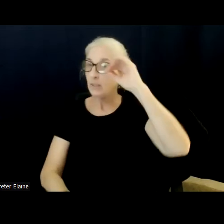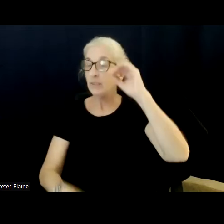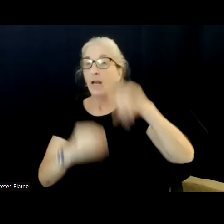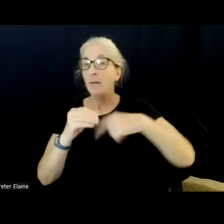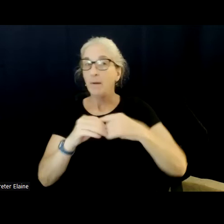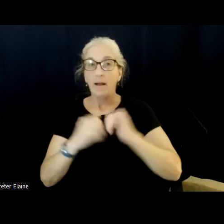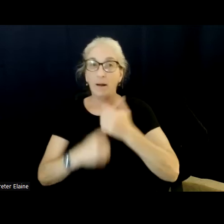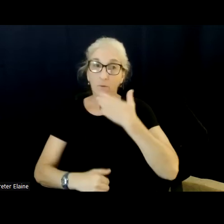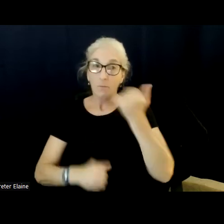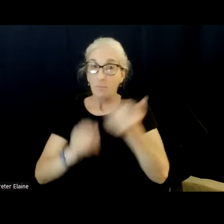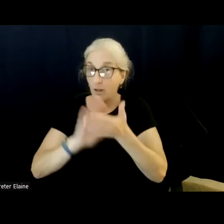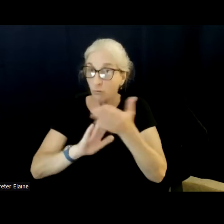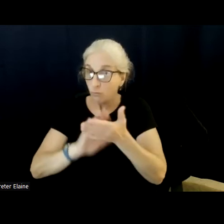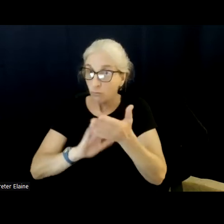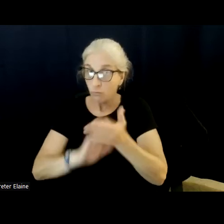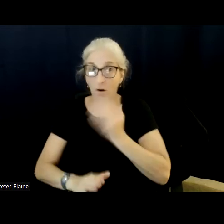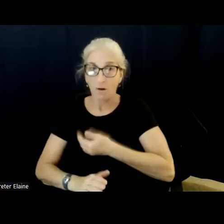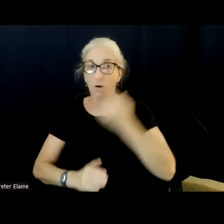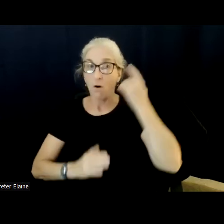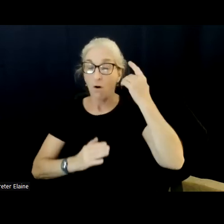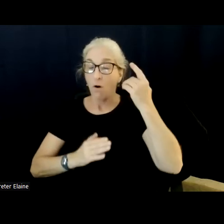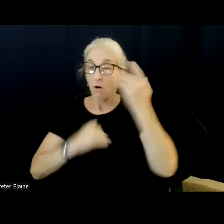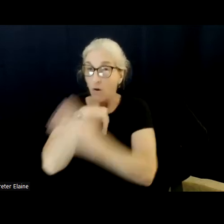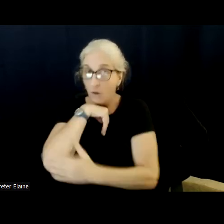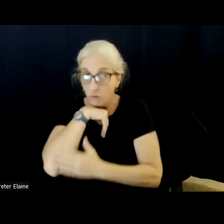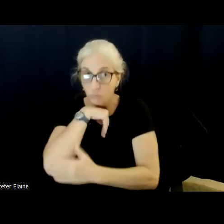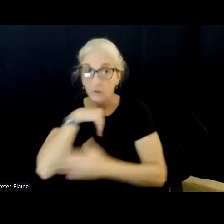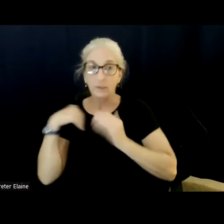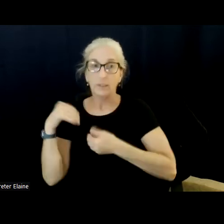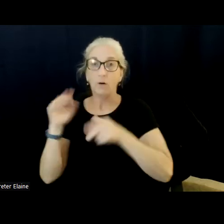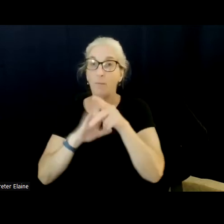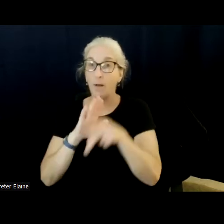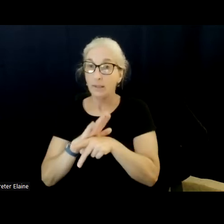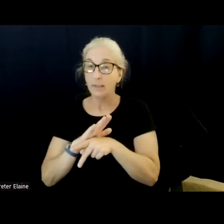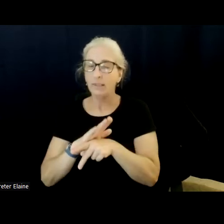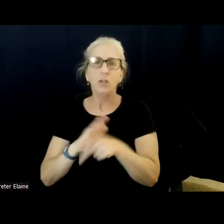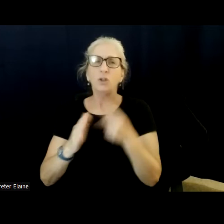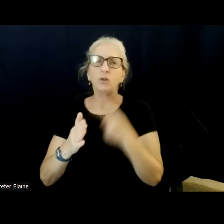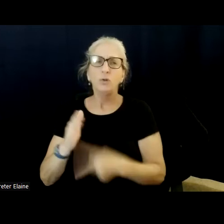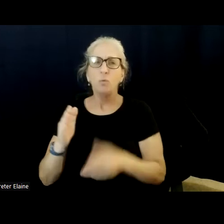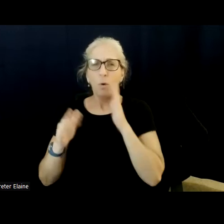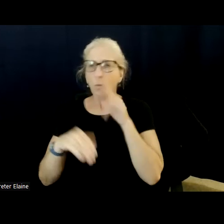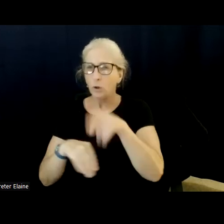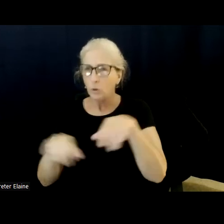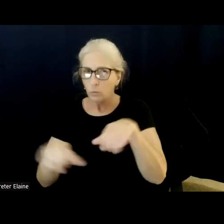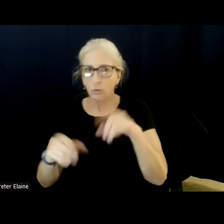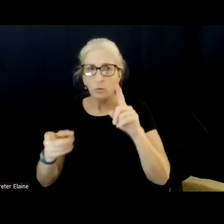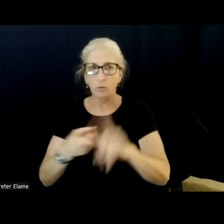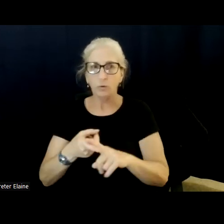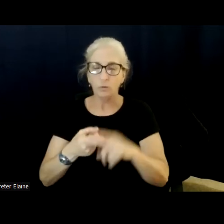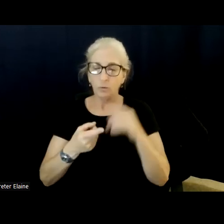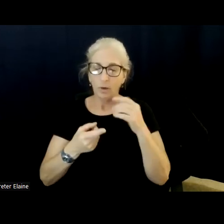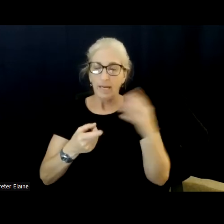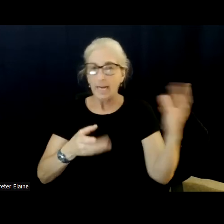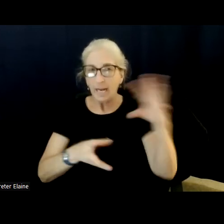our policies. We would love your thoughts on, in the future, working with individuals with disabilities and making sure those voices are really steering disability